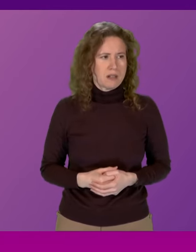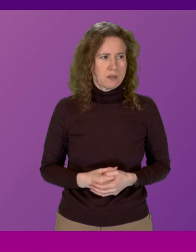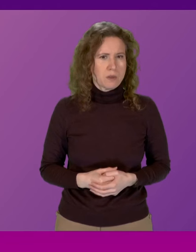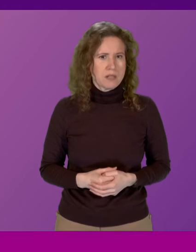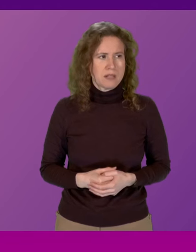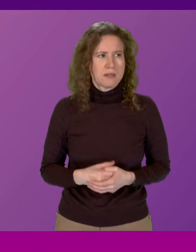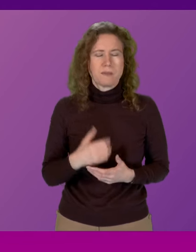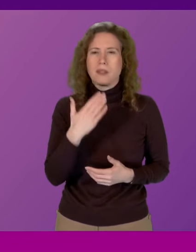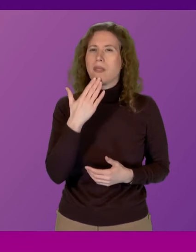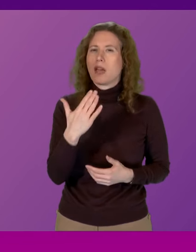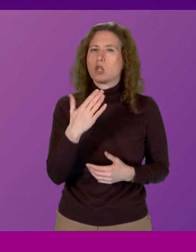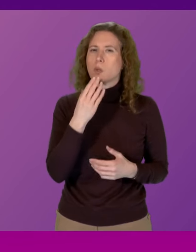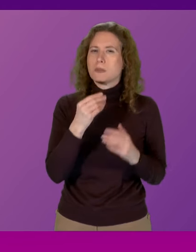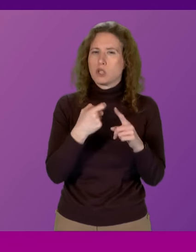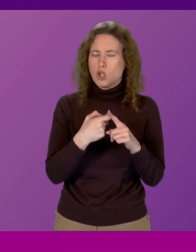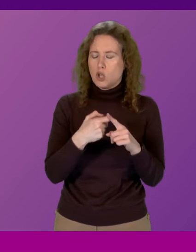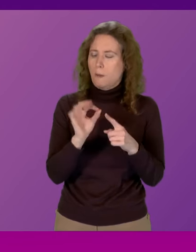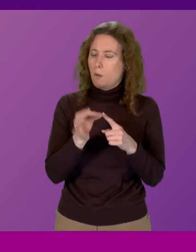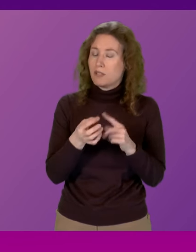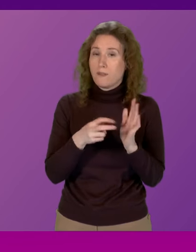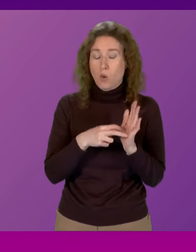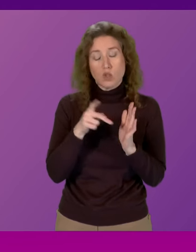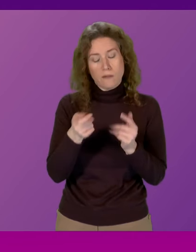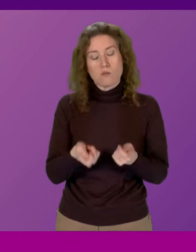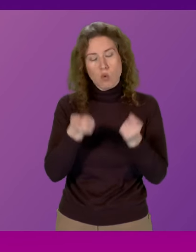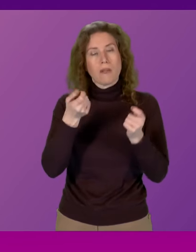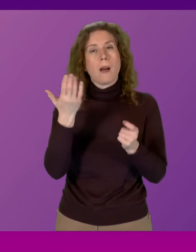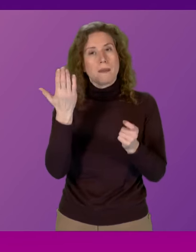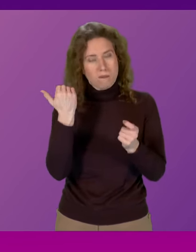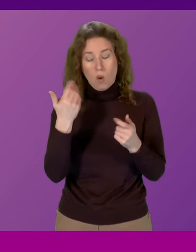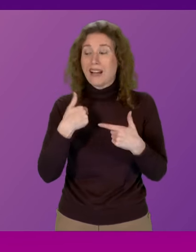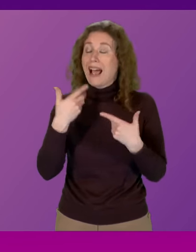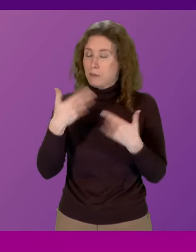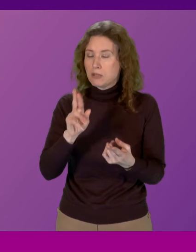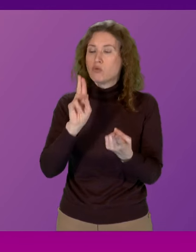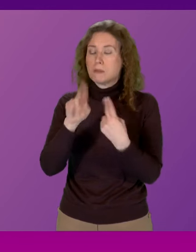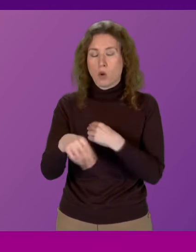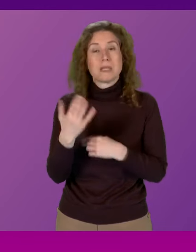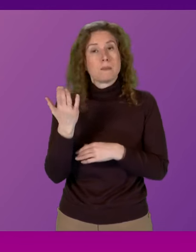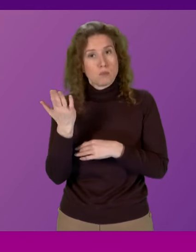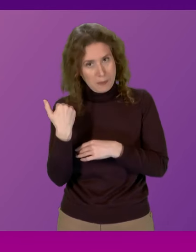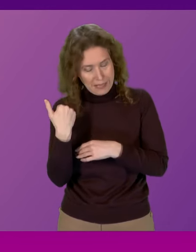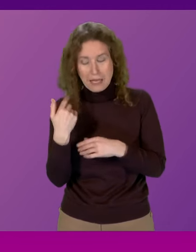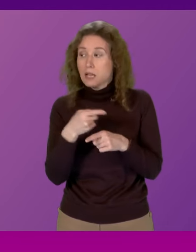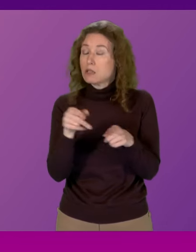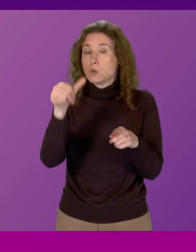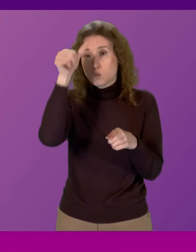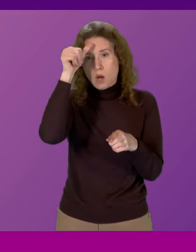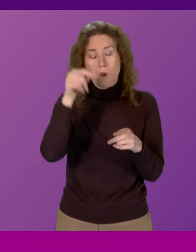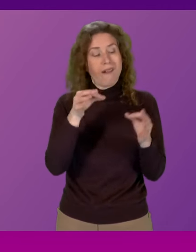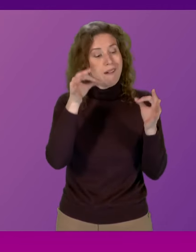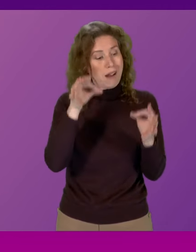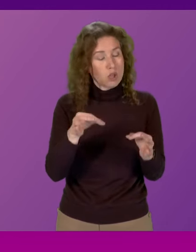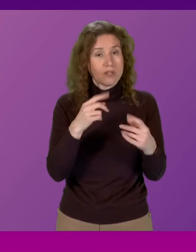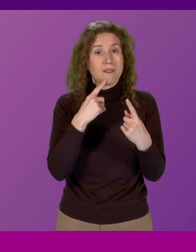thank Mr Kerr for his point of order on a matter which he has raised previously and I have addressed previously and as members are aware the accuracy